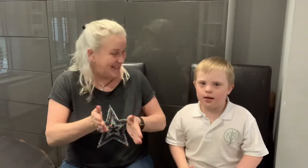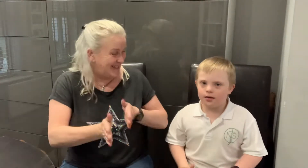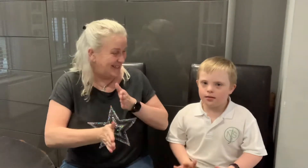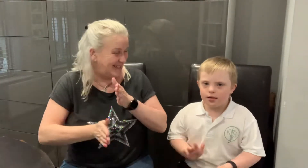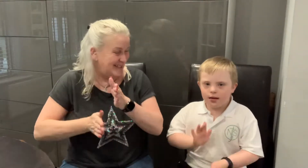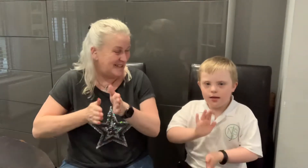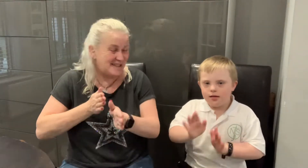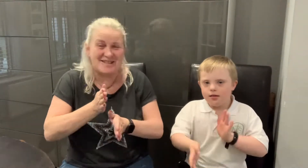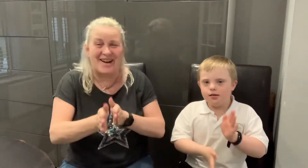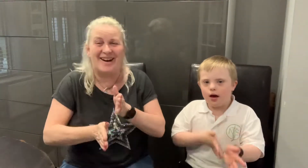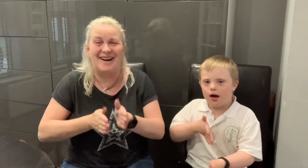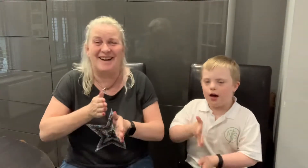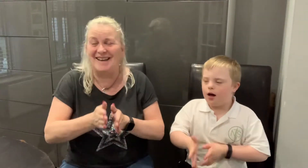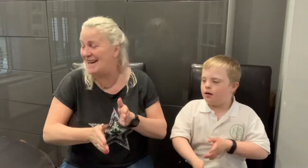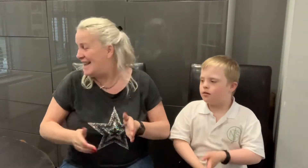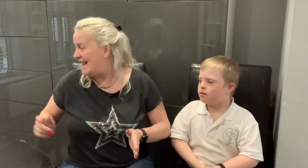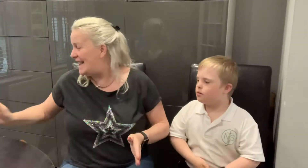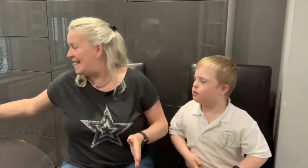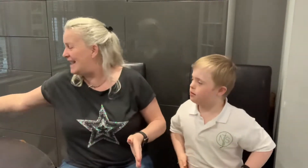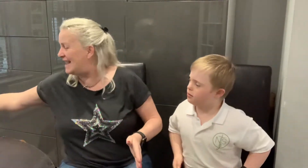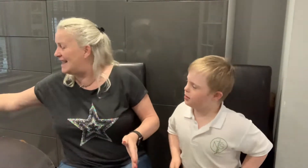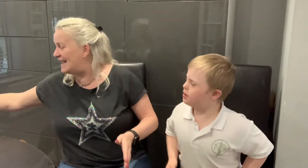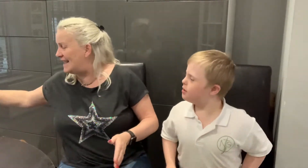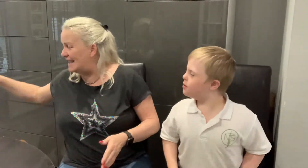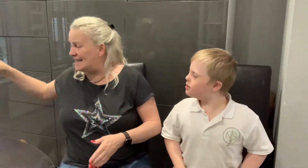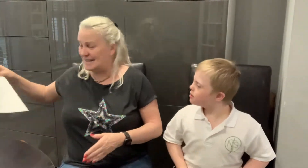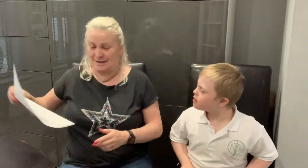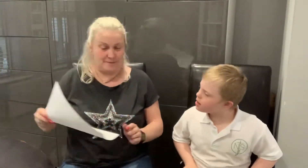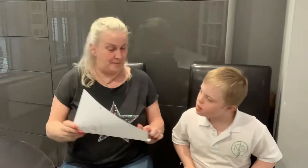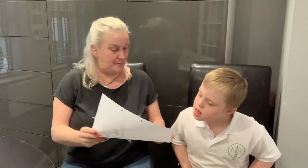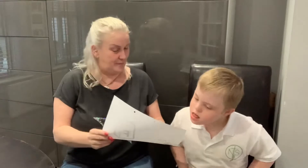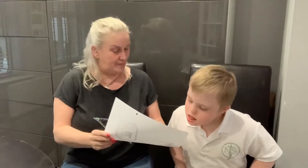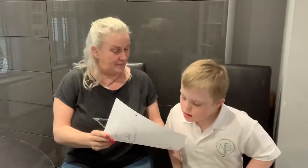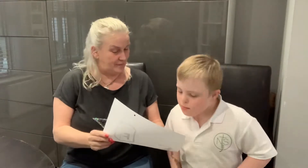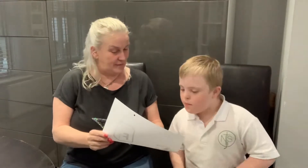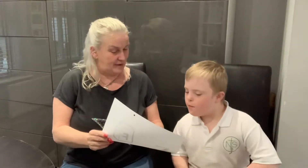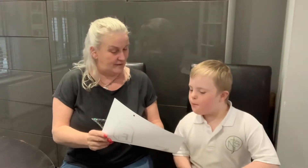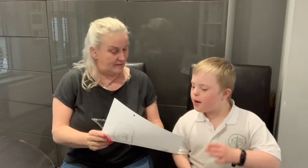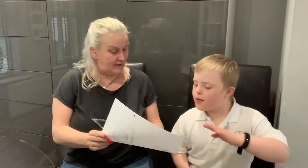Today's sign is... Flower!